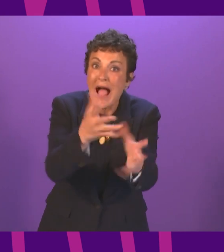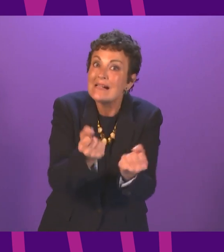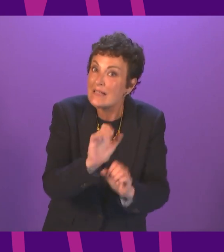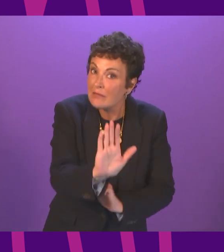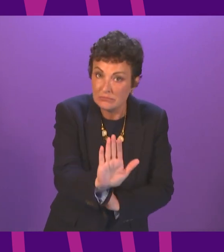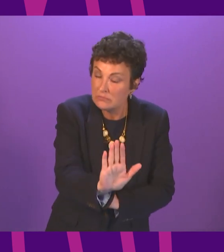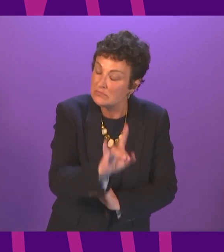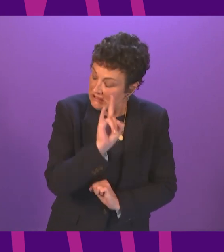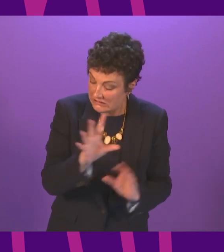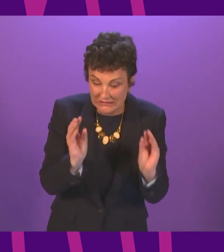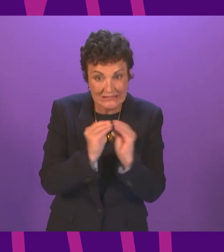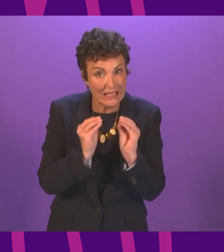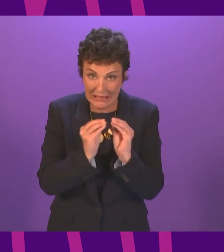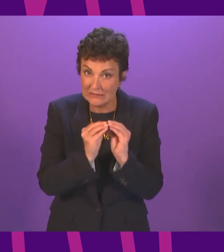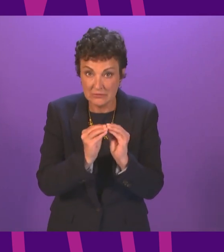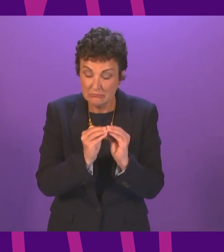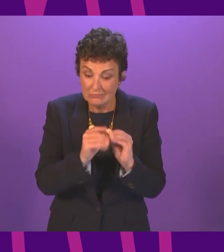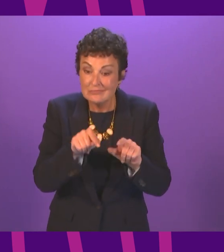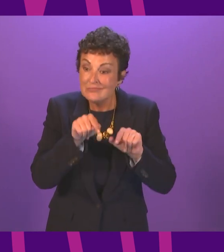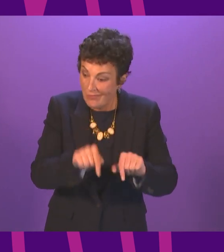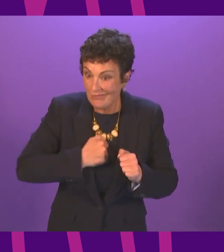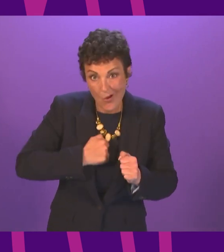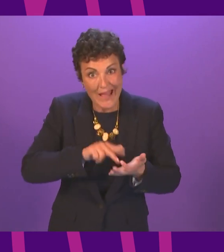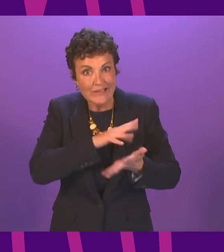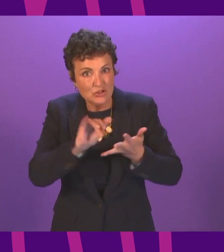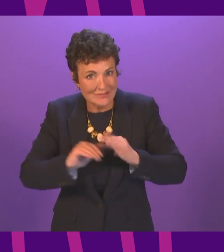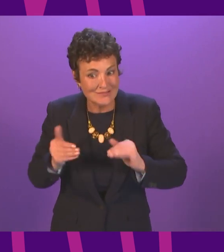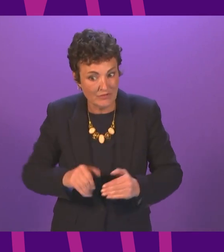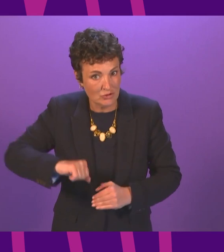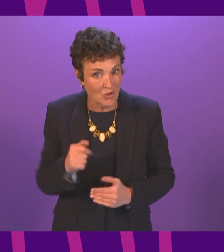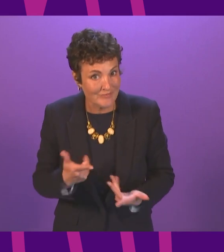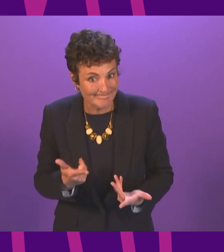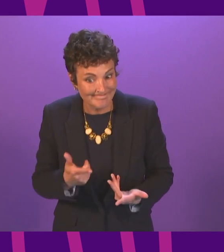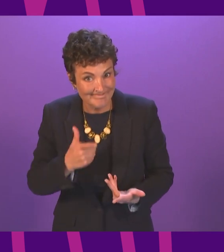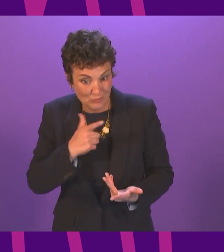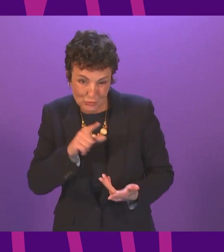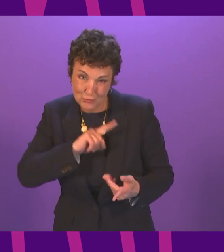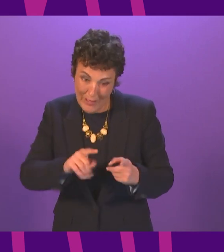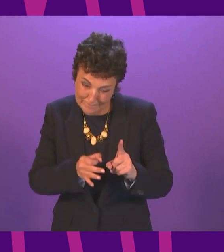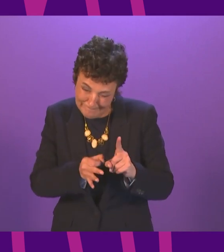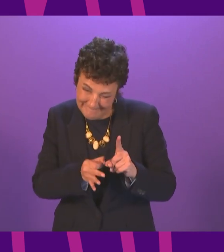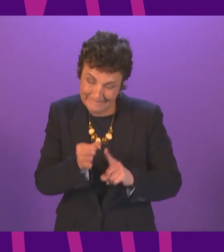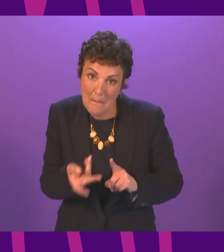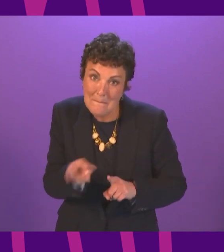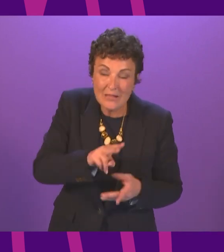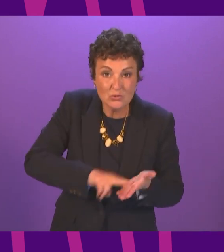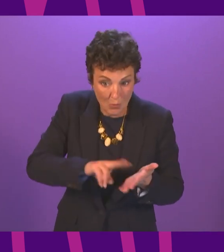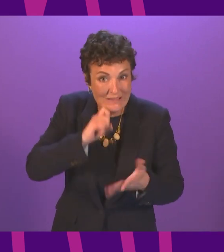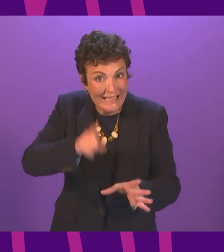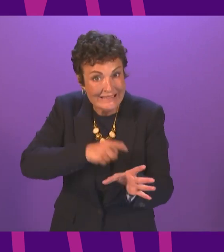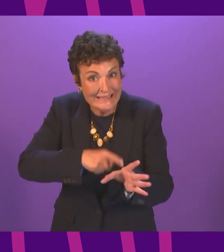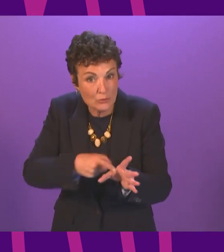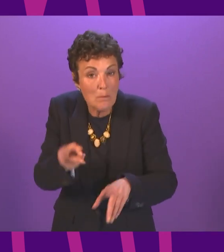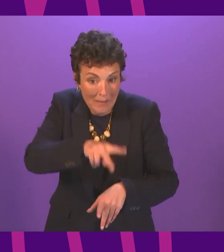he says the recovery of our NHS services in Scotland is going to take years he also says